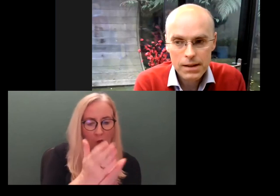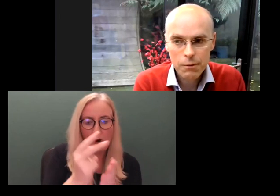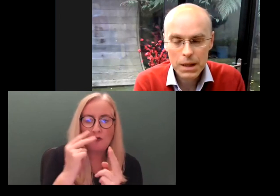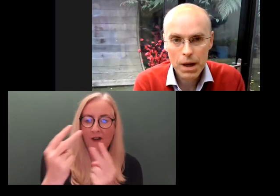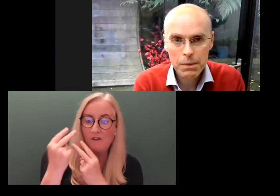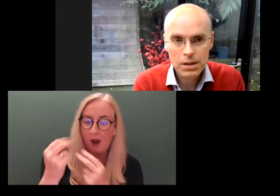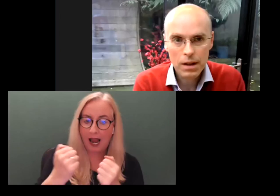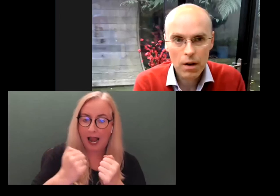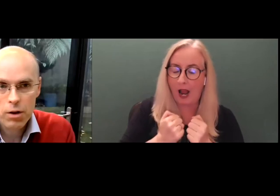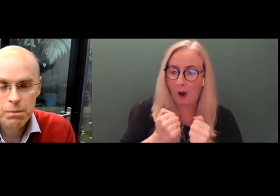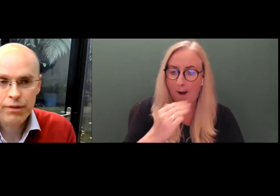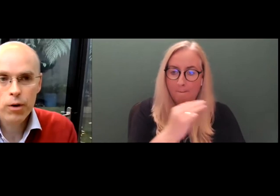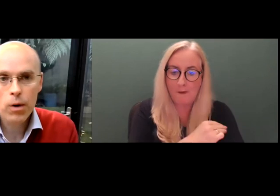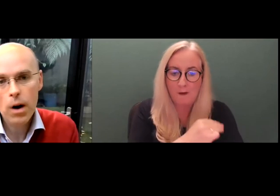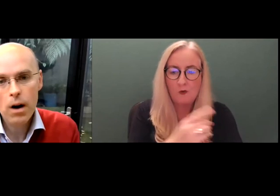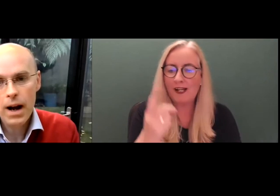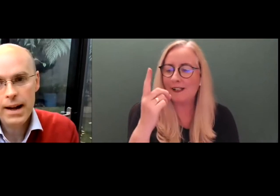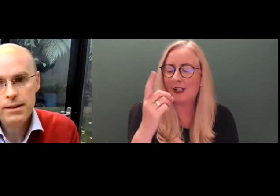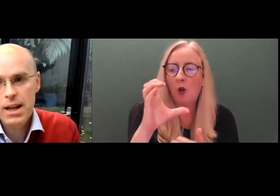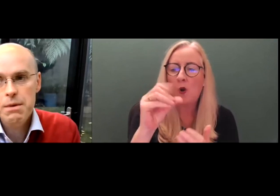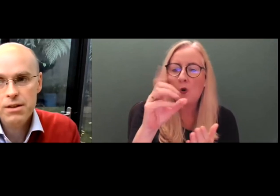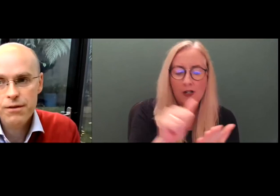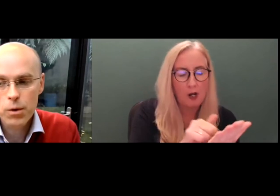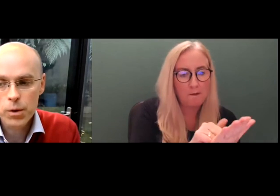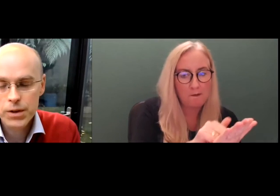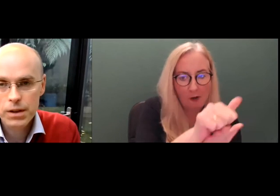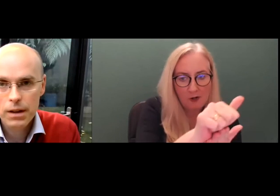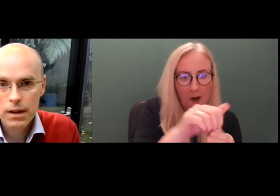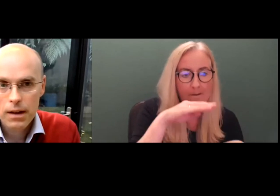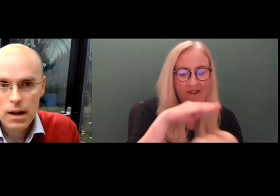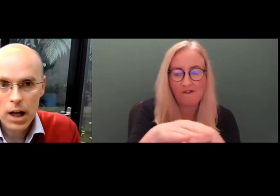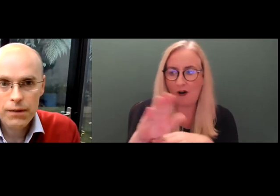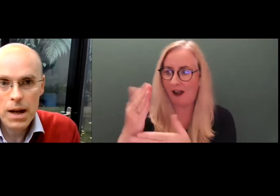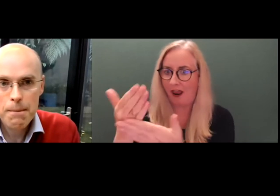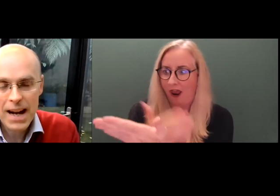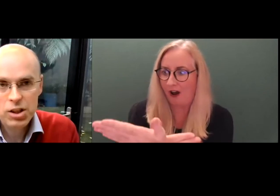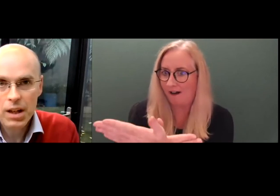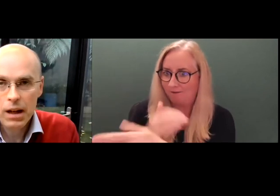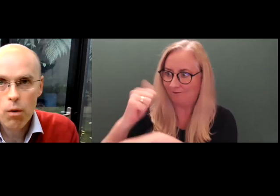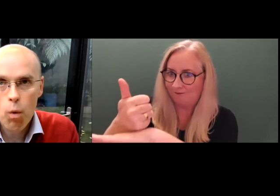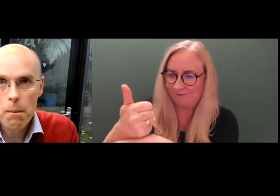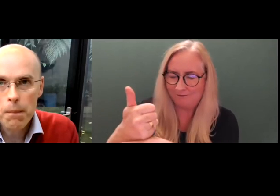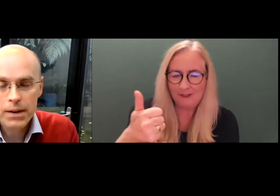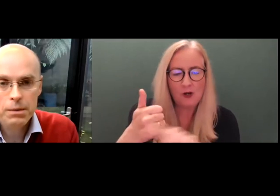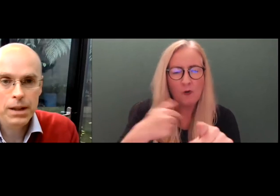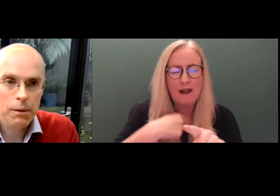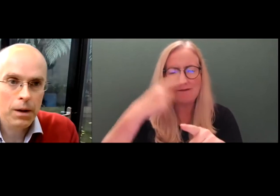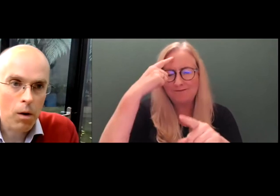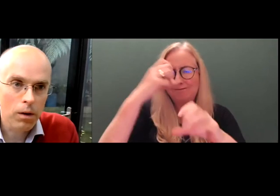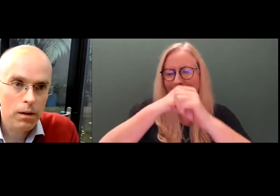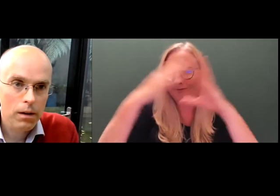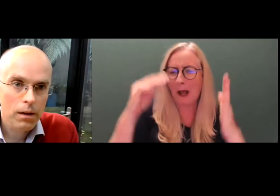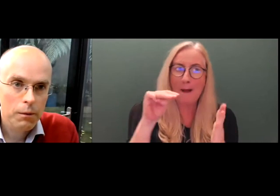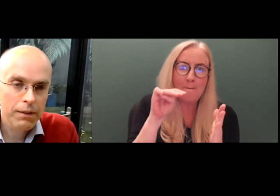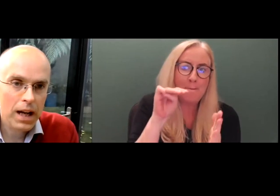is that we published a code before our act came into force, kind of imagining what might be going